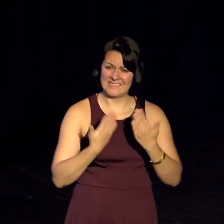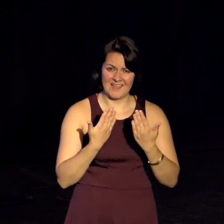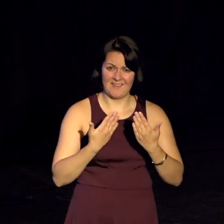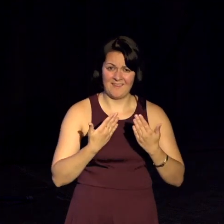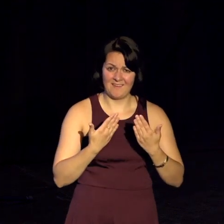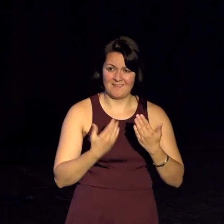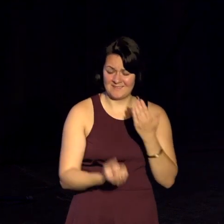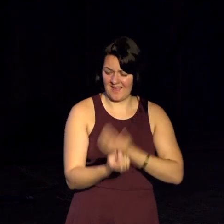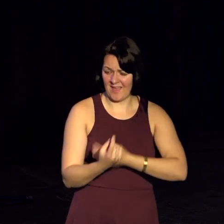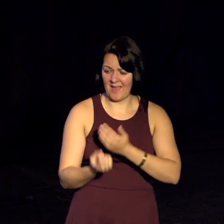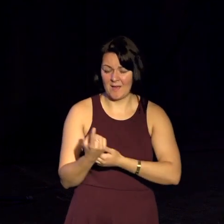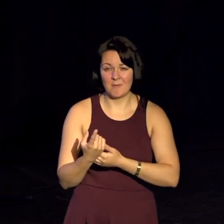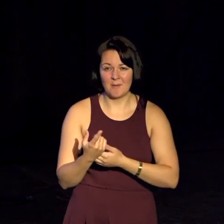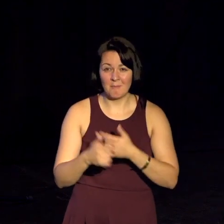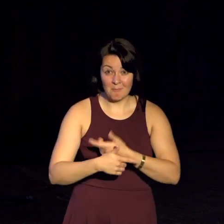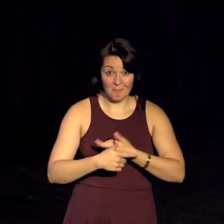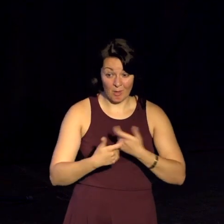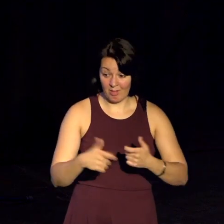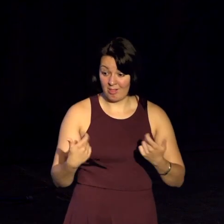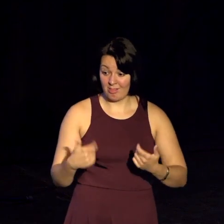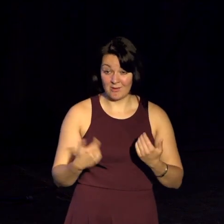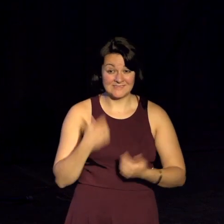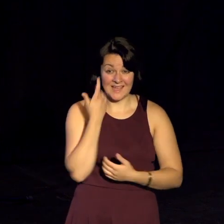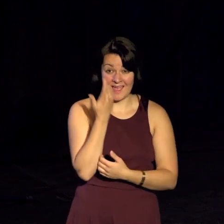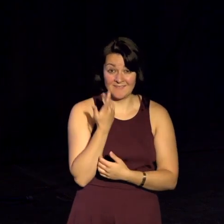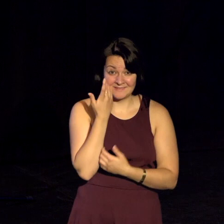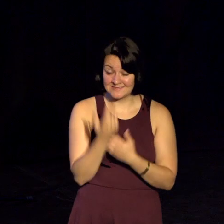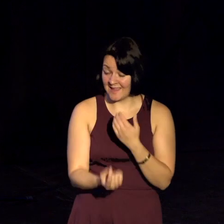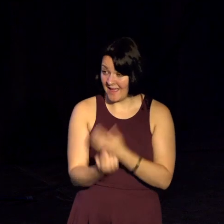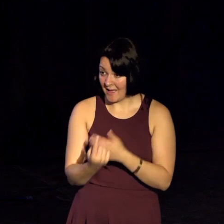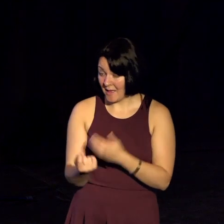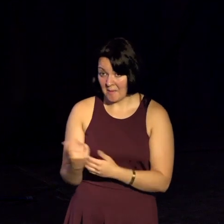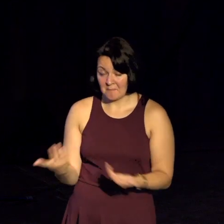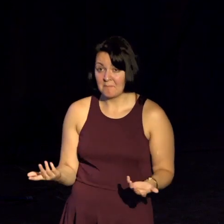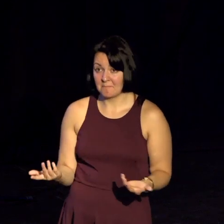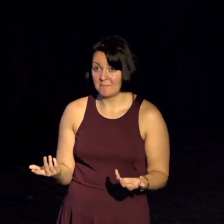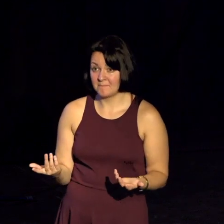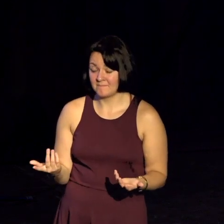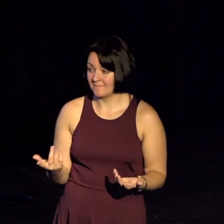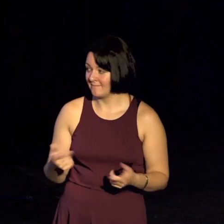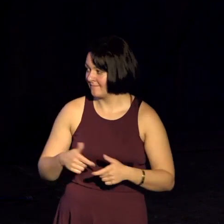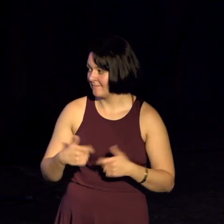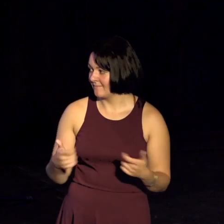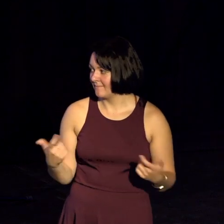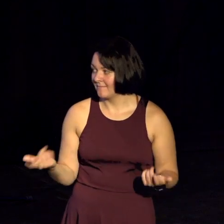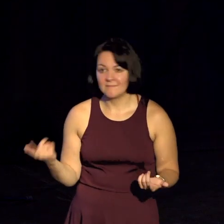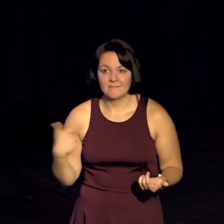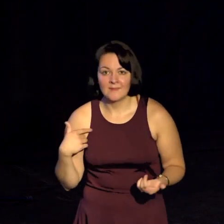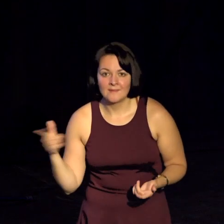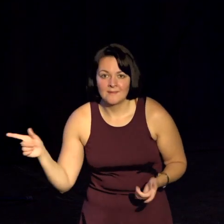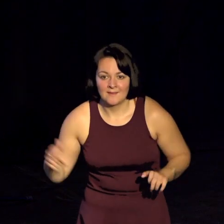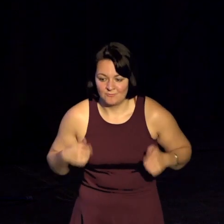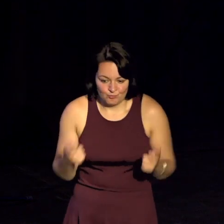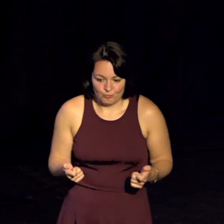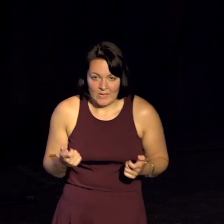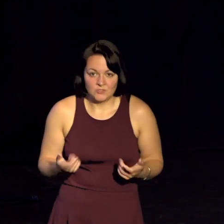that lead to, I'm not going to say always, because some of us in wheelchairs with disabilities are jerks just like everybody else,